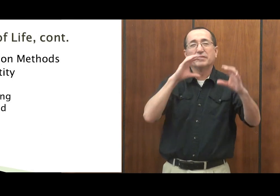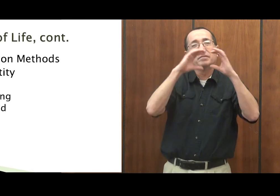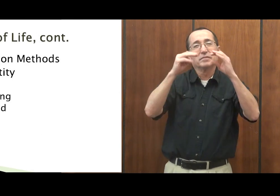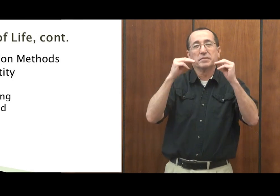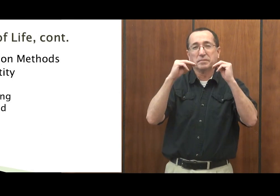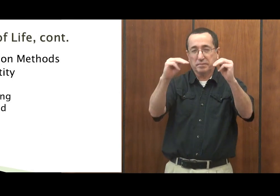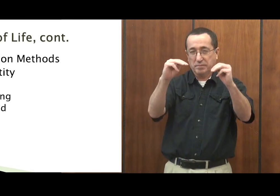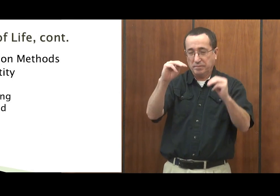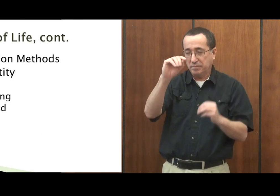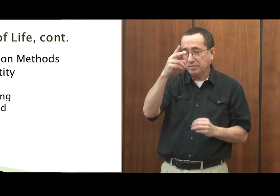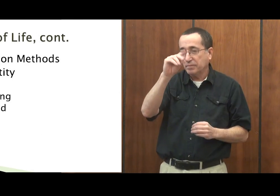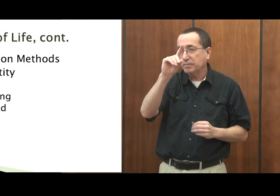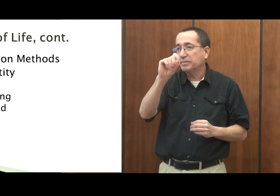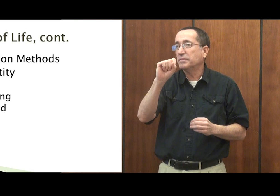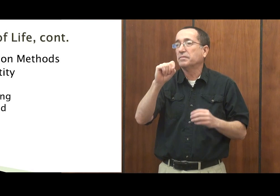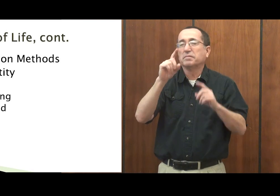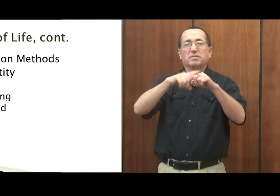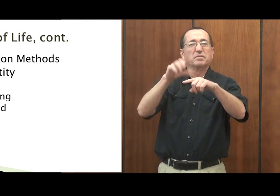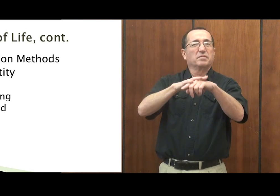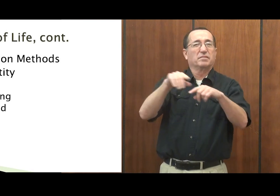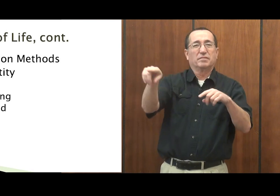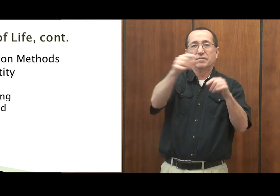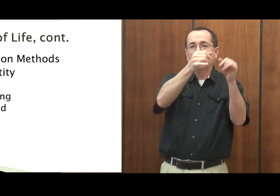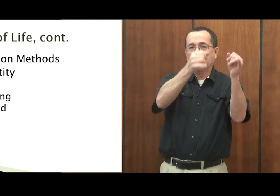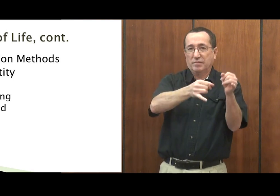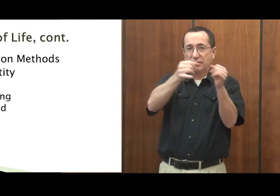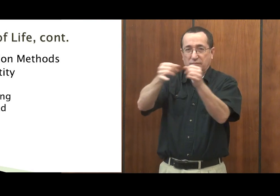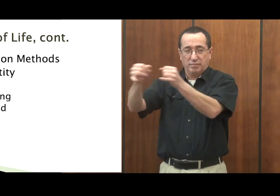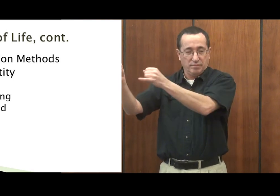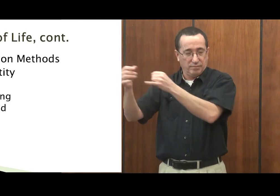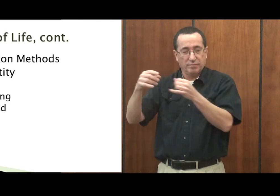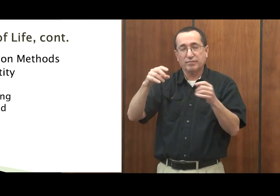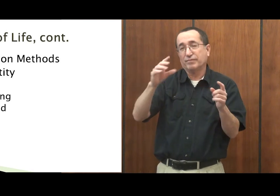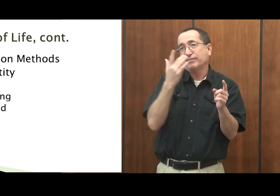Now to communicate. Different communication methods. It kind of depends on the individual.